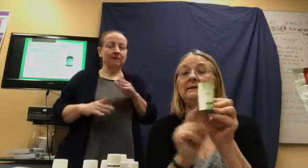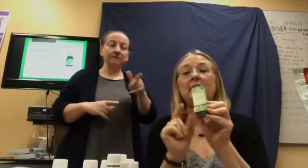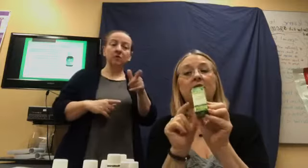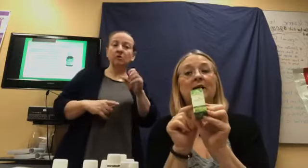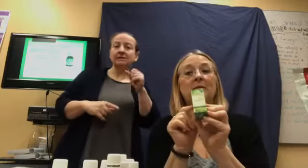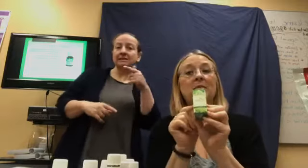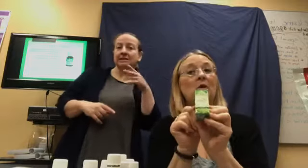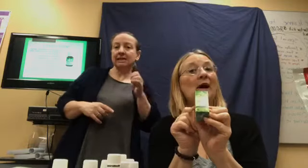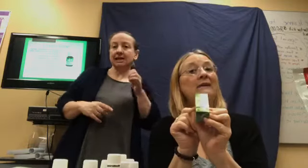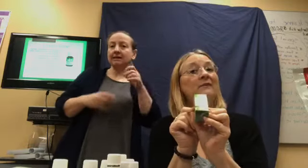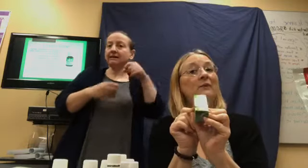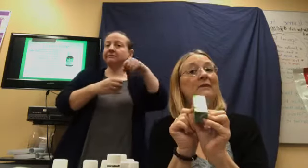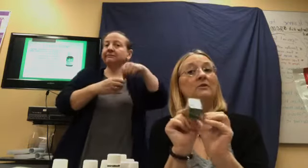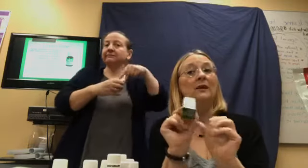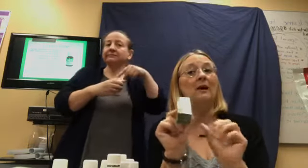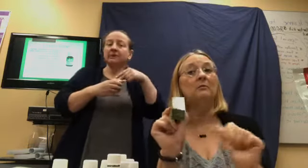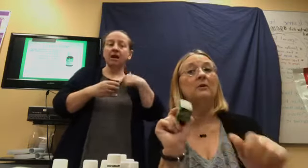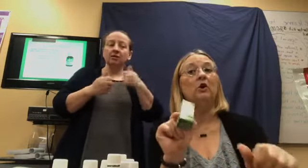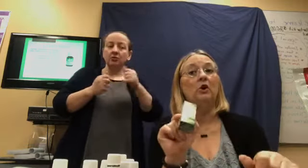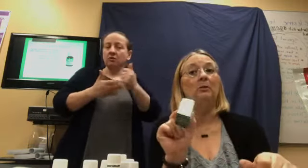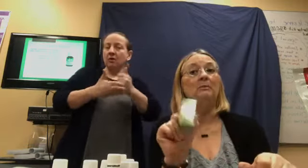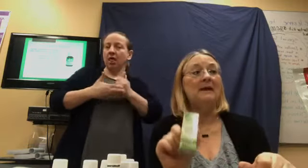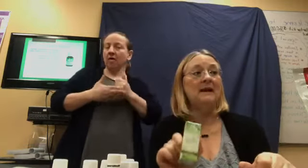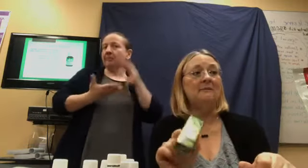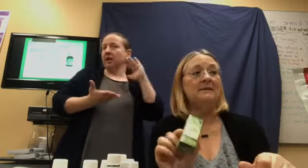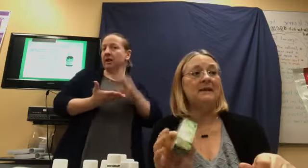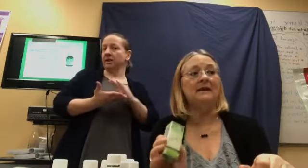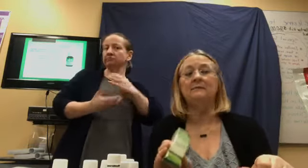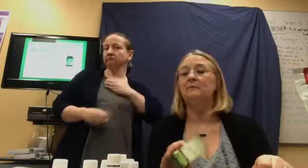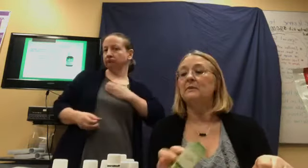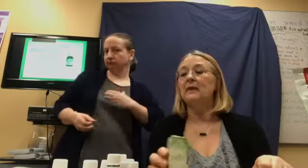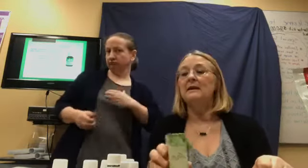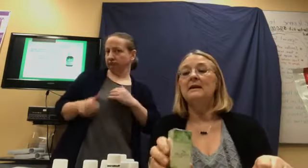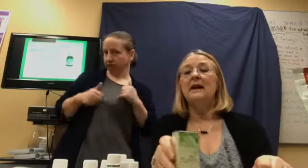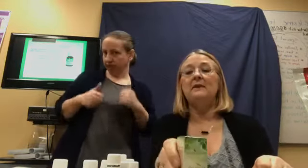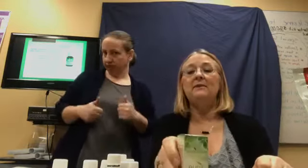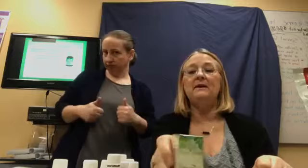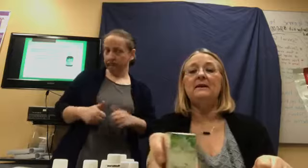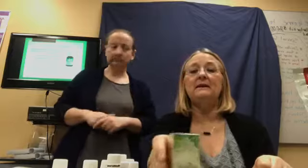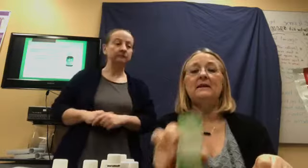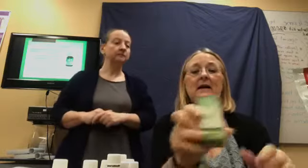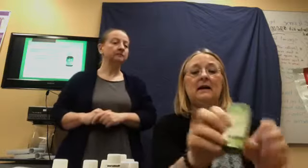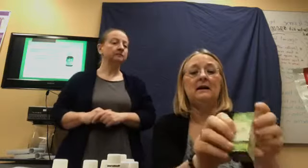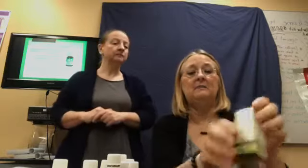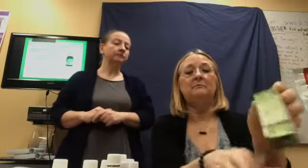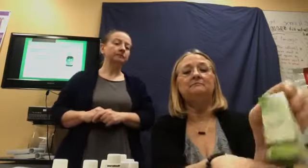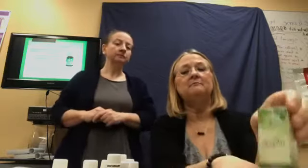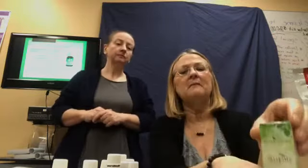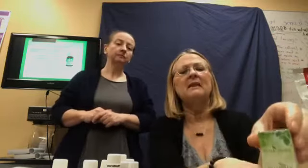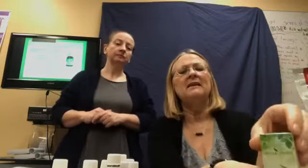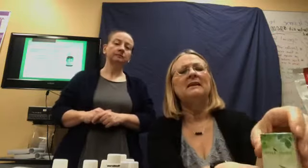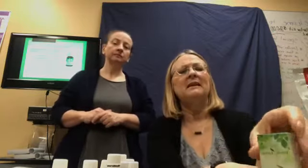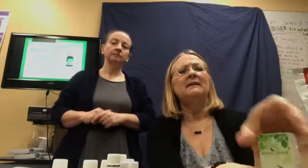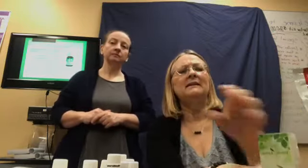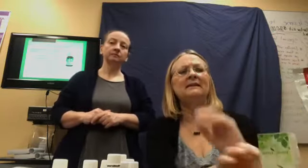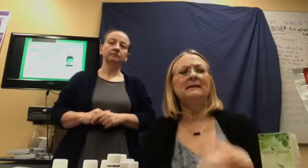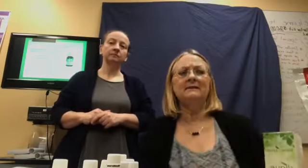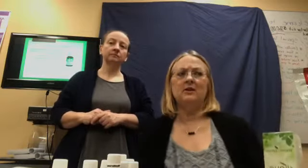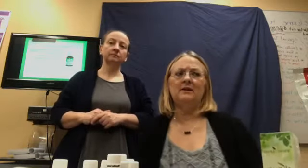I try to be proactive with to help curb my appetite. And, then, um, since I started